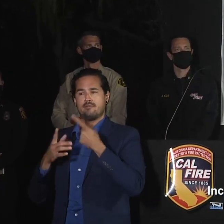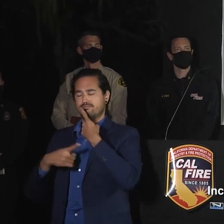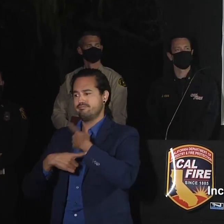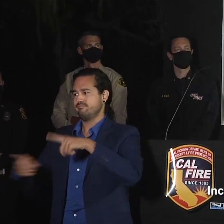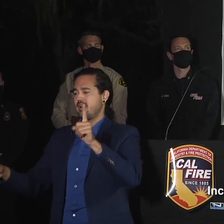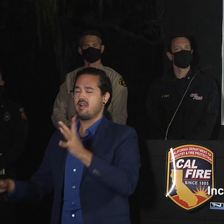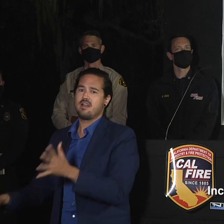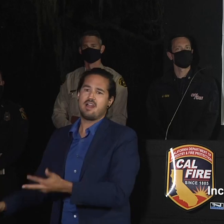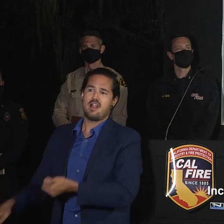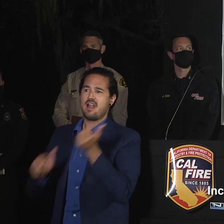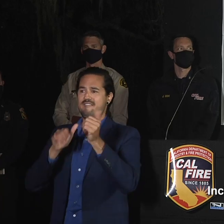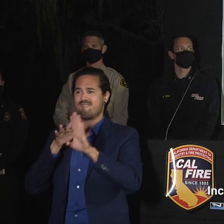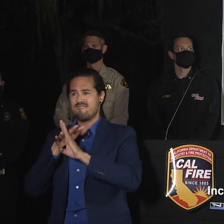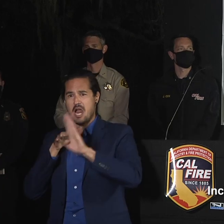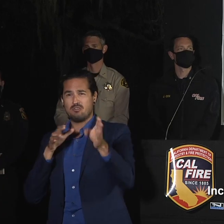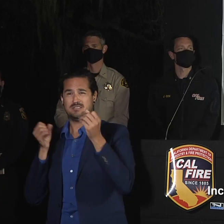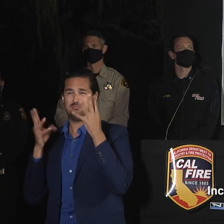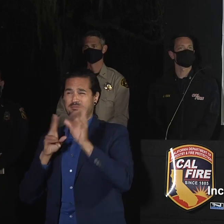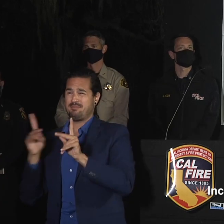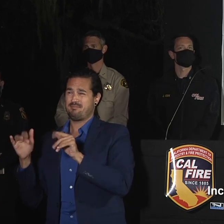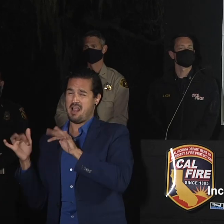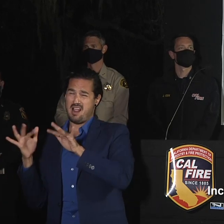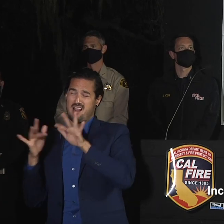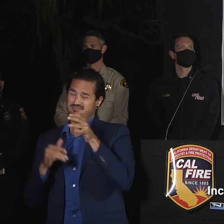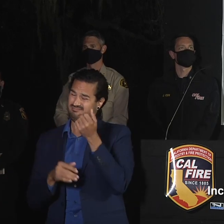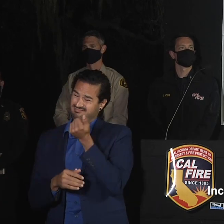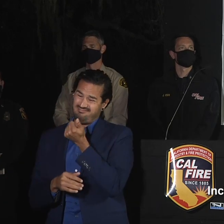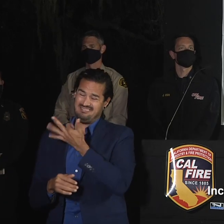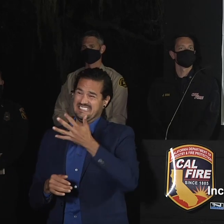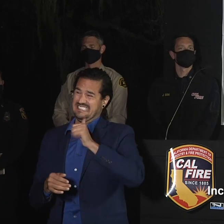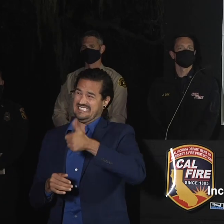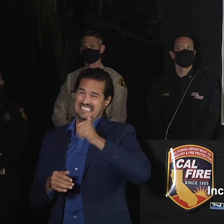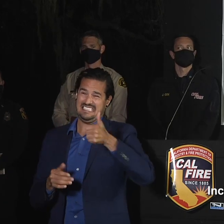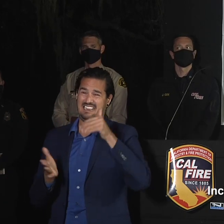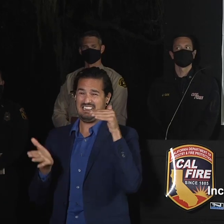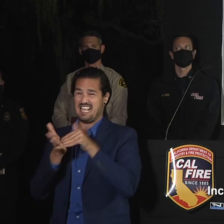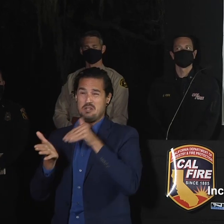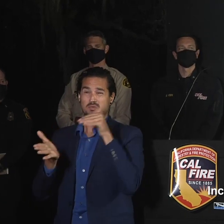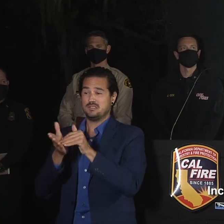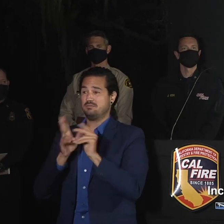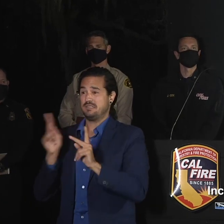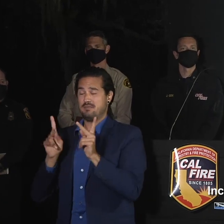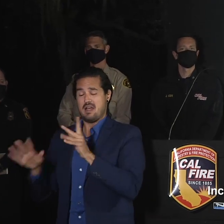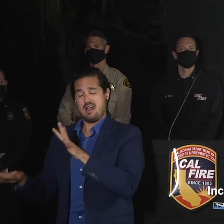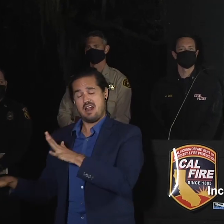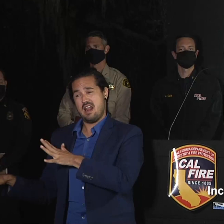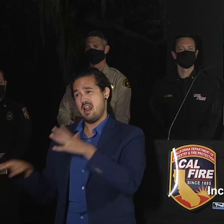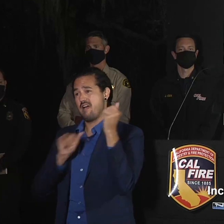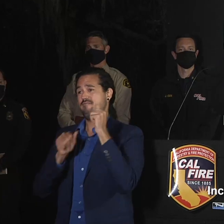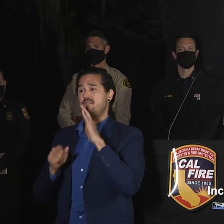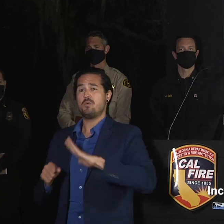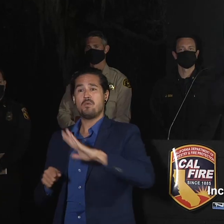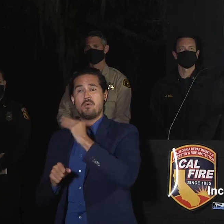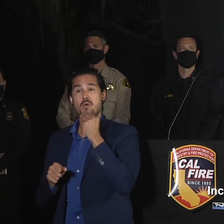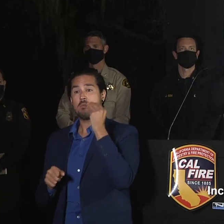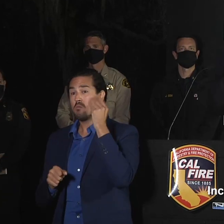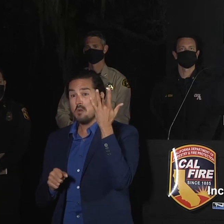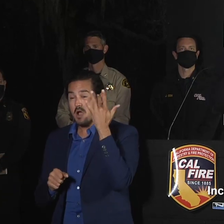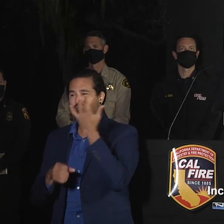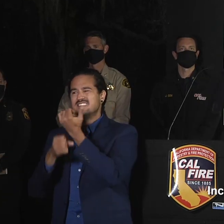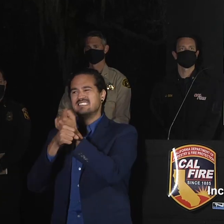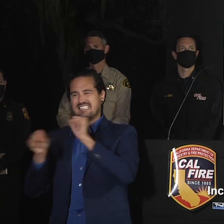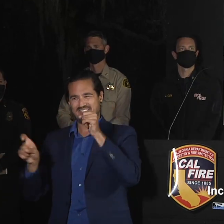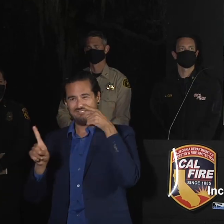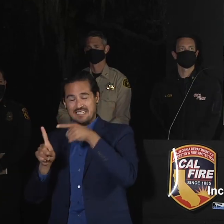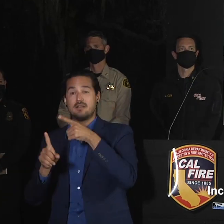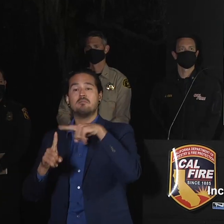thousand residents out of the area, both for their safety and the safety of our firefighters. Over the course of the next 48 hours,